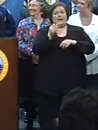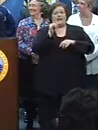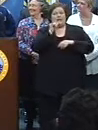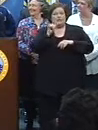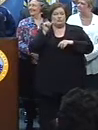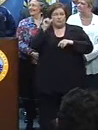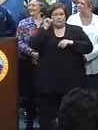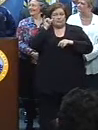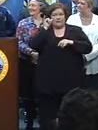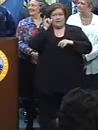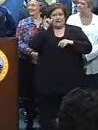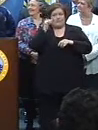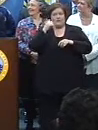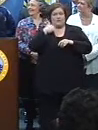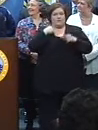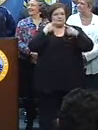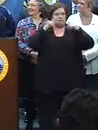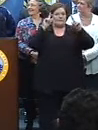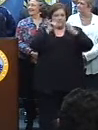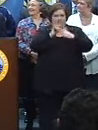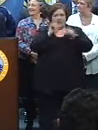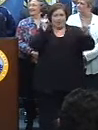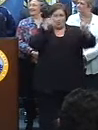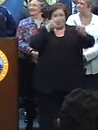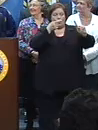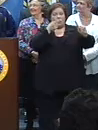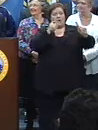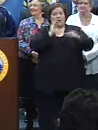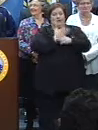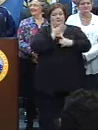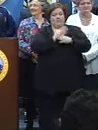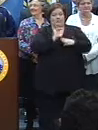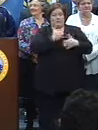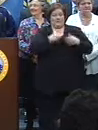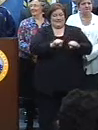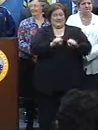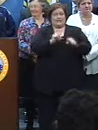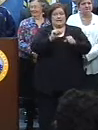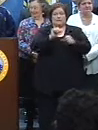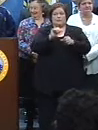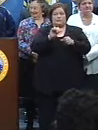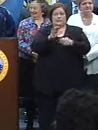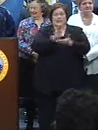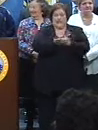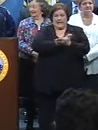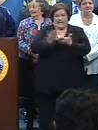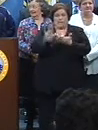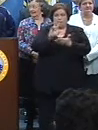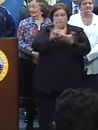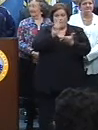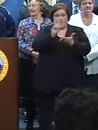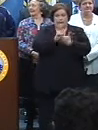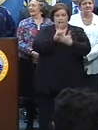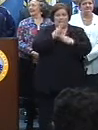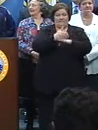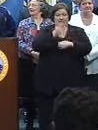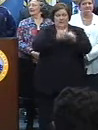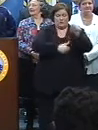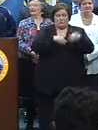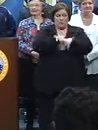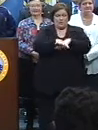yesterday, we exceeded that goal. On average, our streets were clean within two hours of each parade